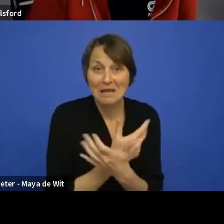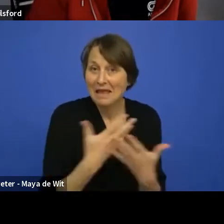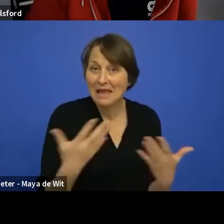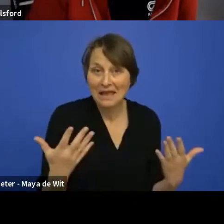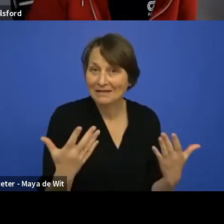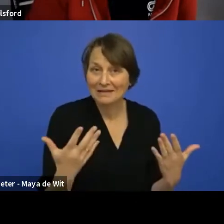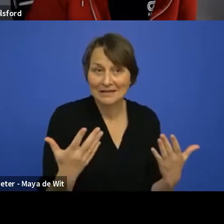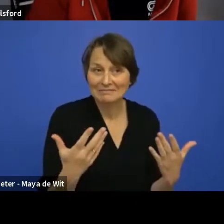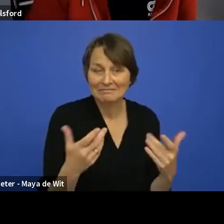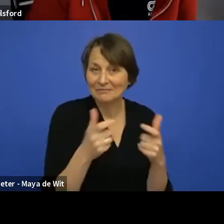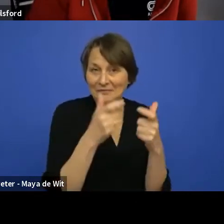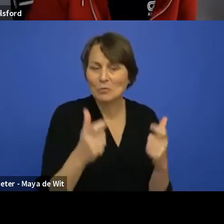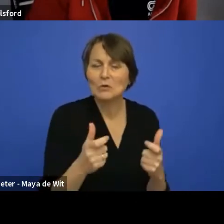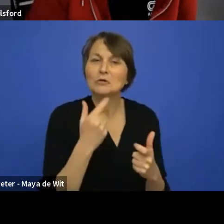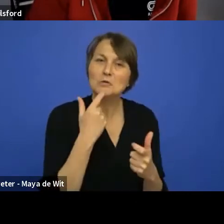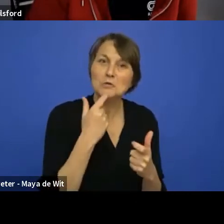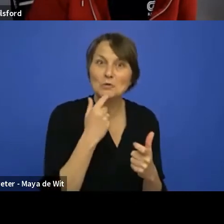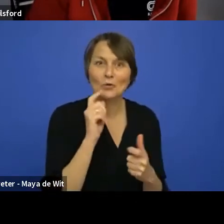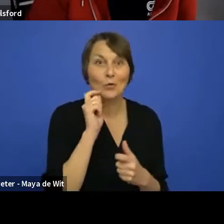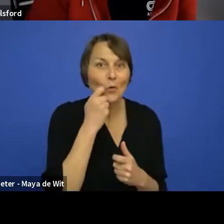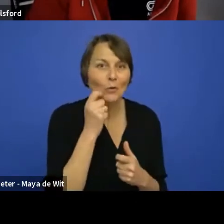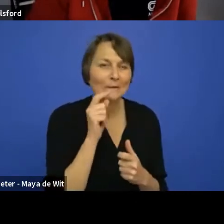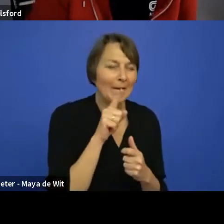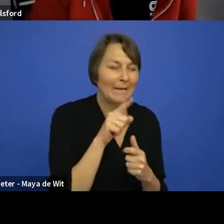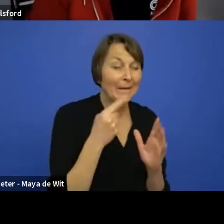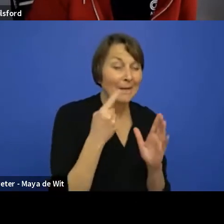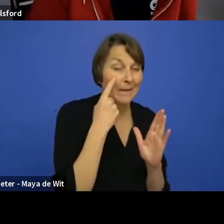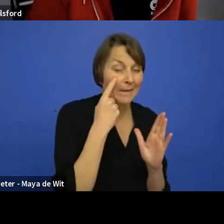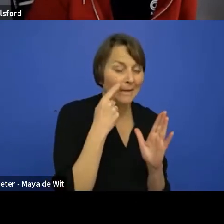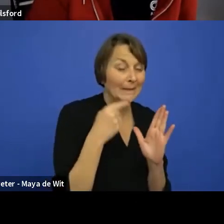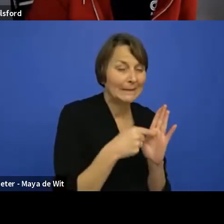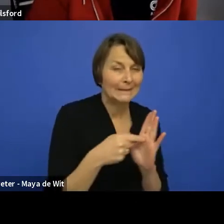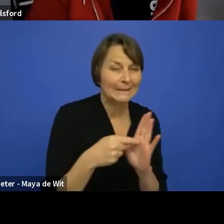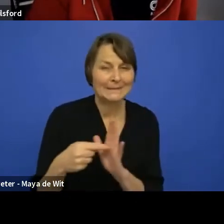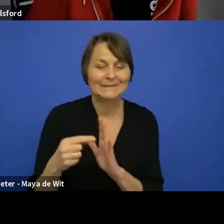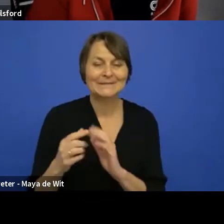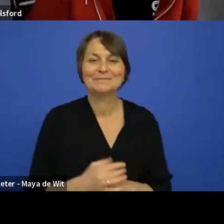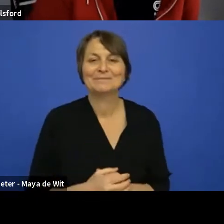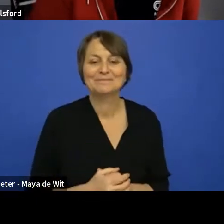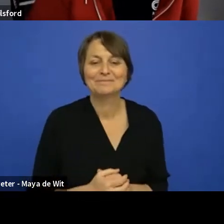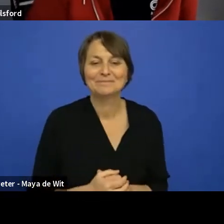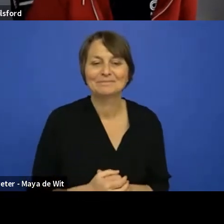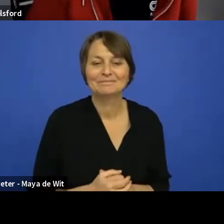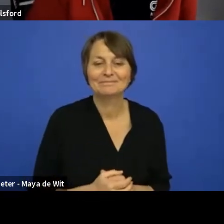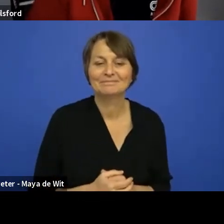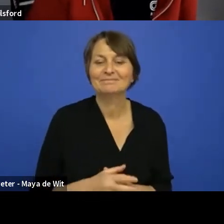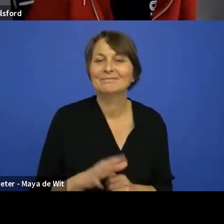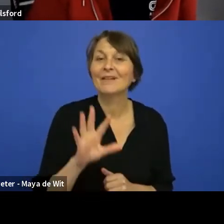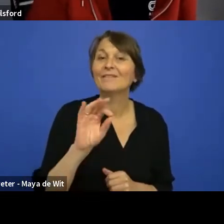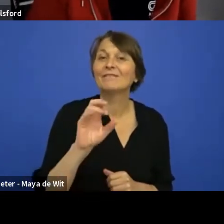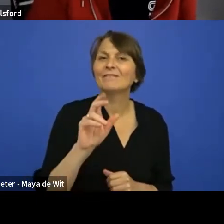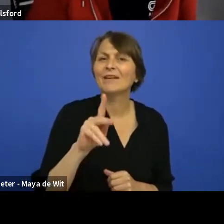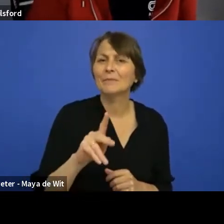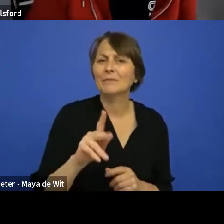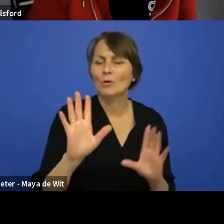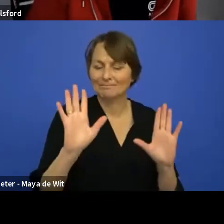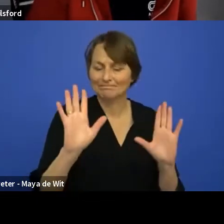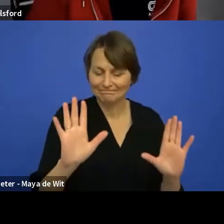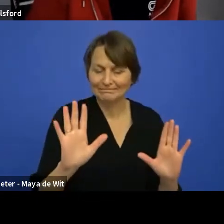to actually experiment with that. Yeah. Yeah. We've been, so to like, we've been toying a little bit, so none of what I'm going to say now is